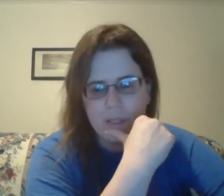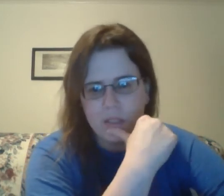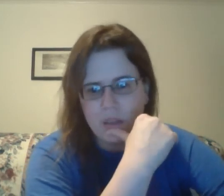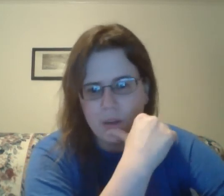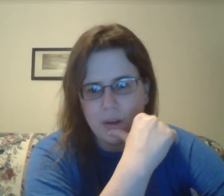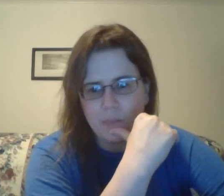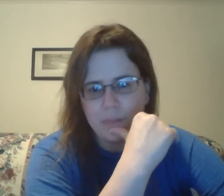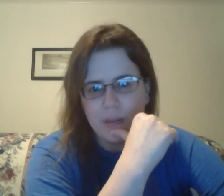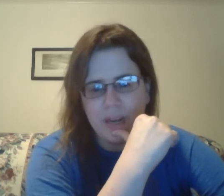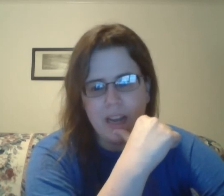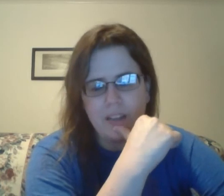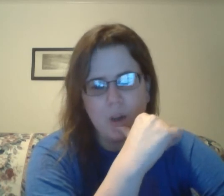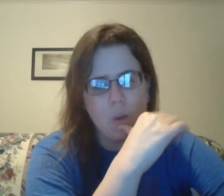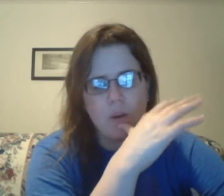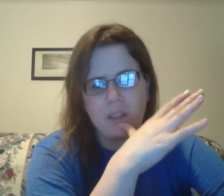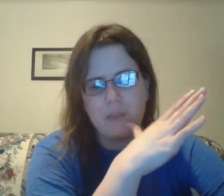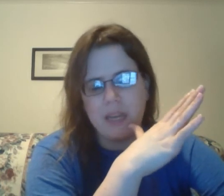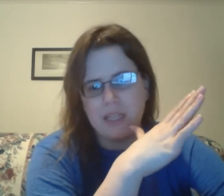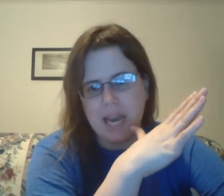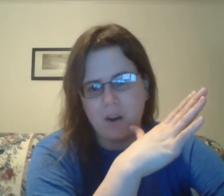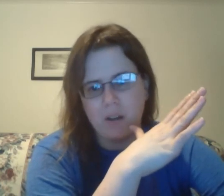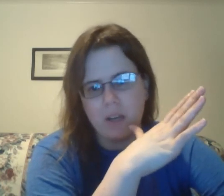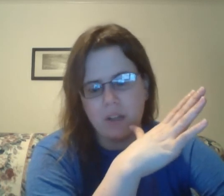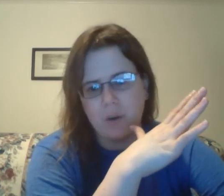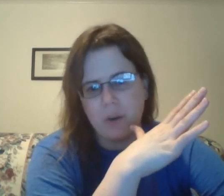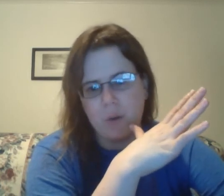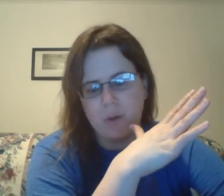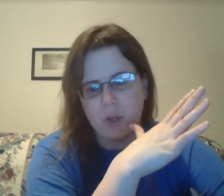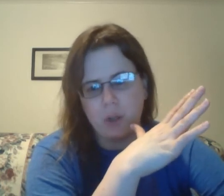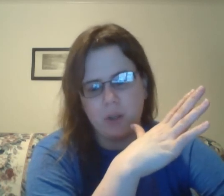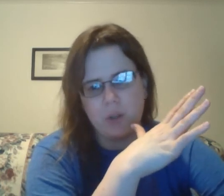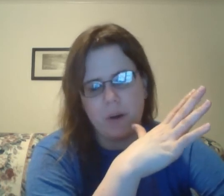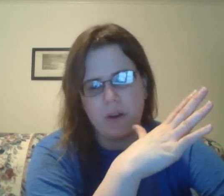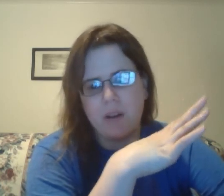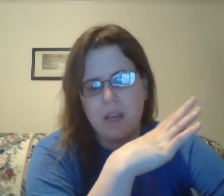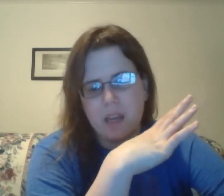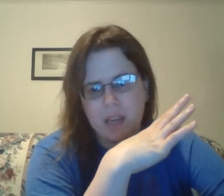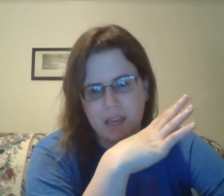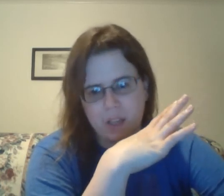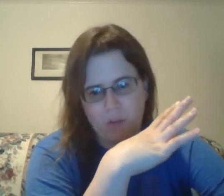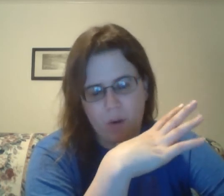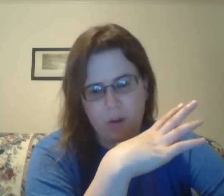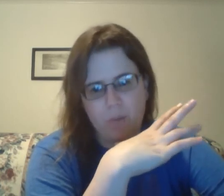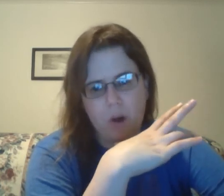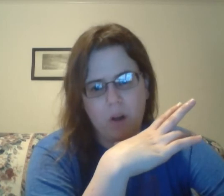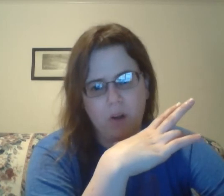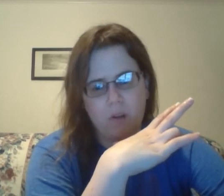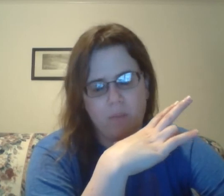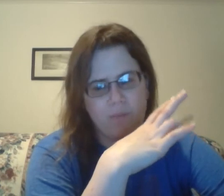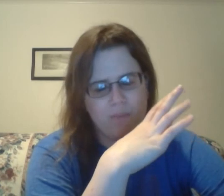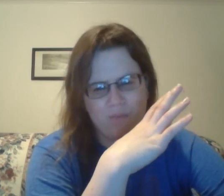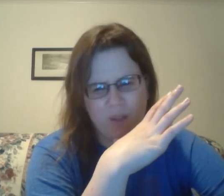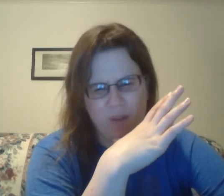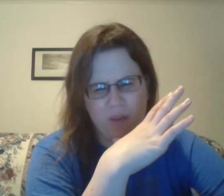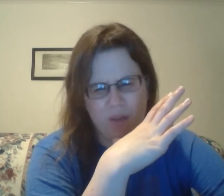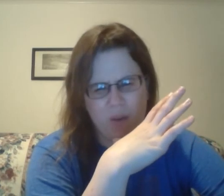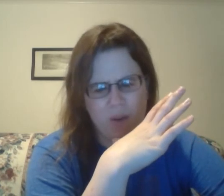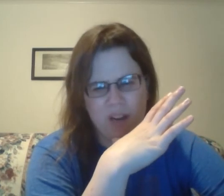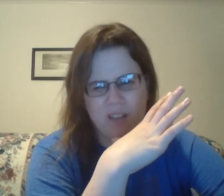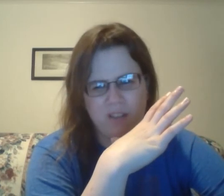So, but I don't want it to be entirely on Tony Romo's shoulders to where he's throwing the ball maybe 30 to